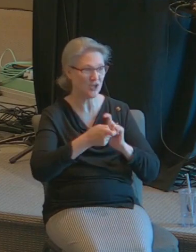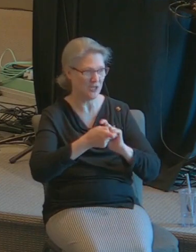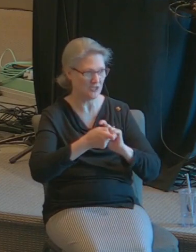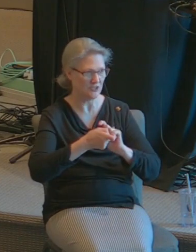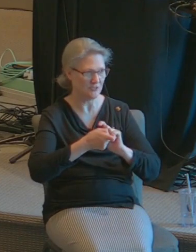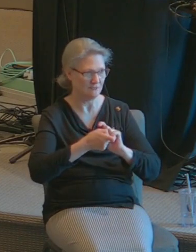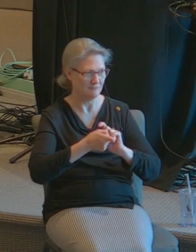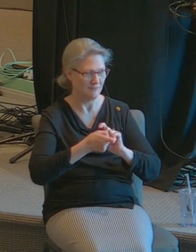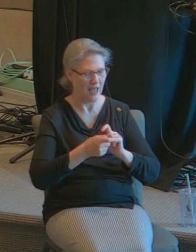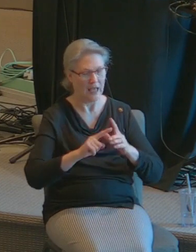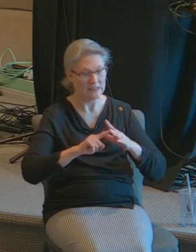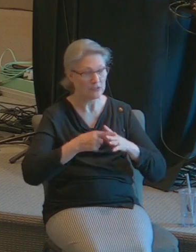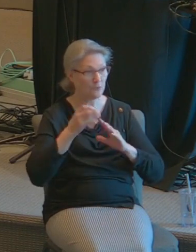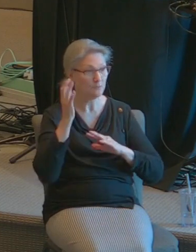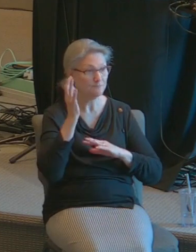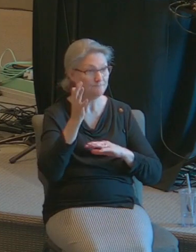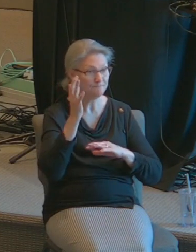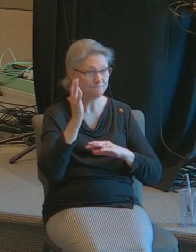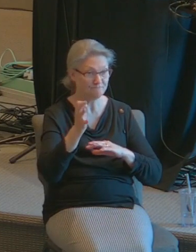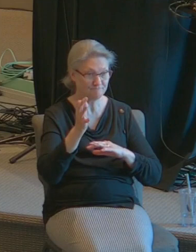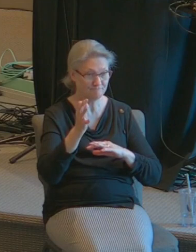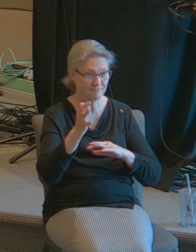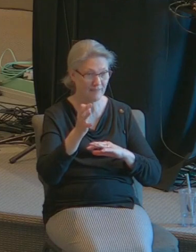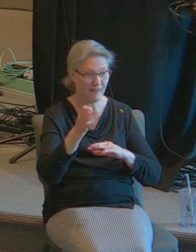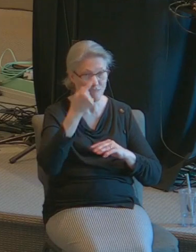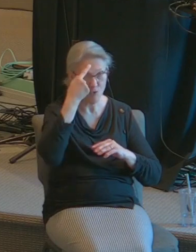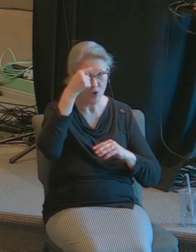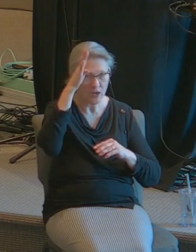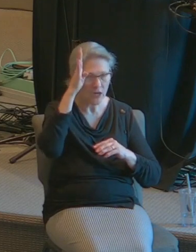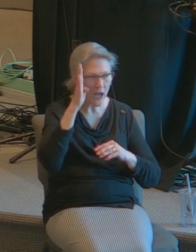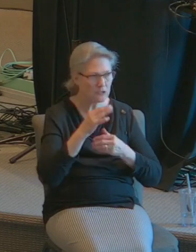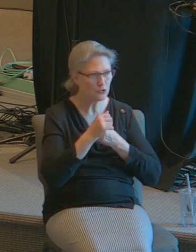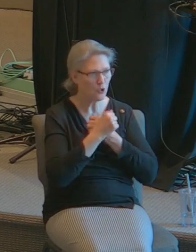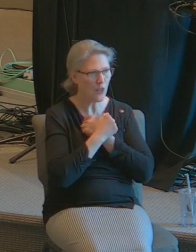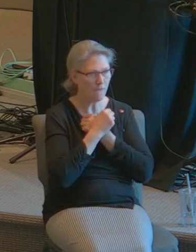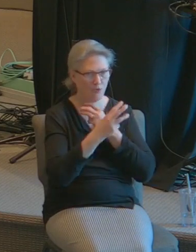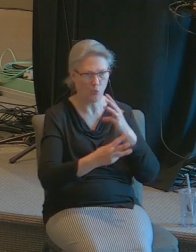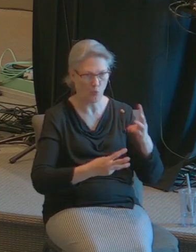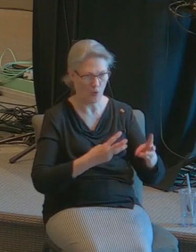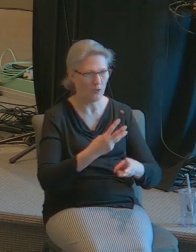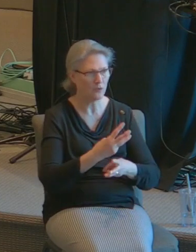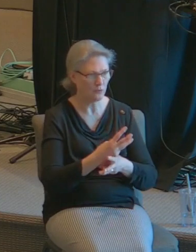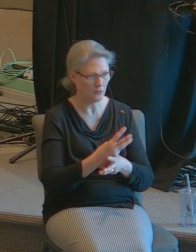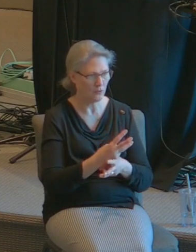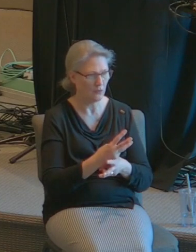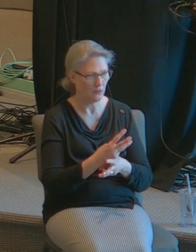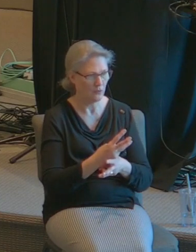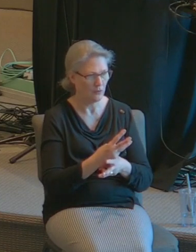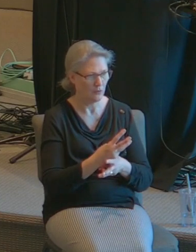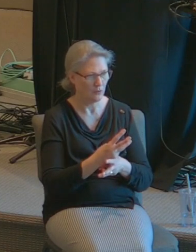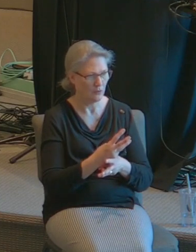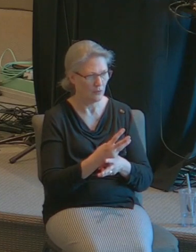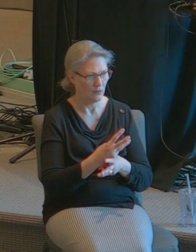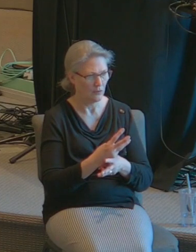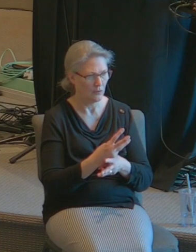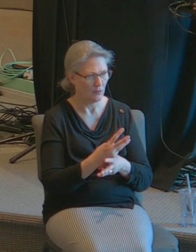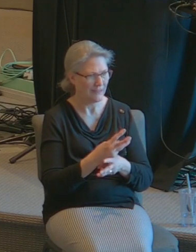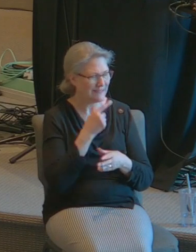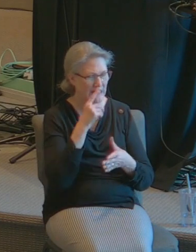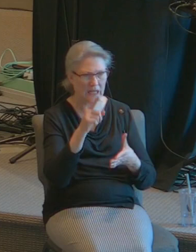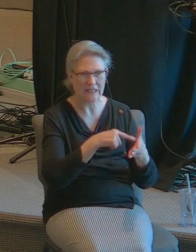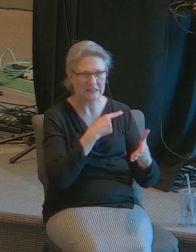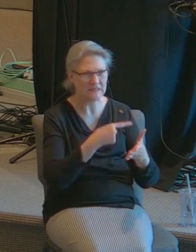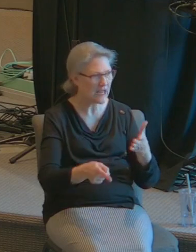I started preaching for God so loved the world he does not condemn